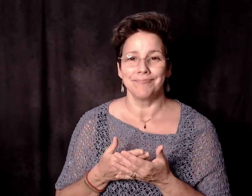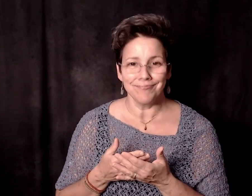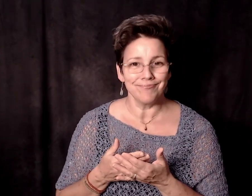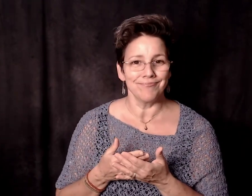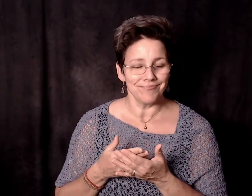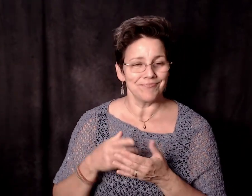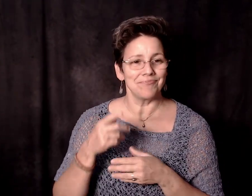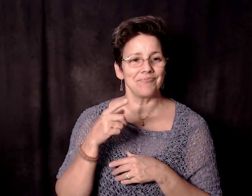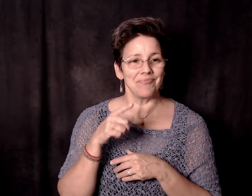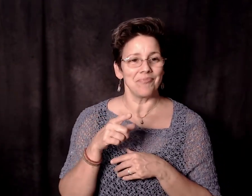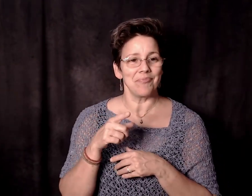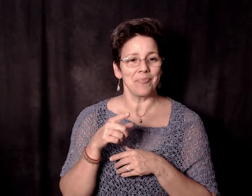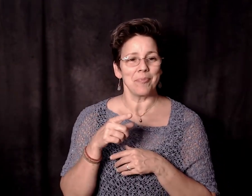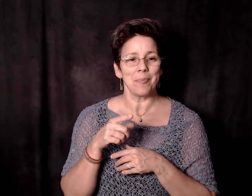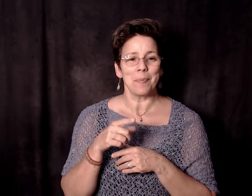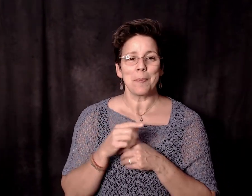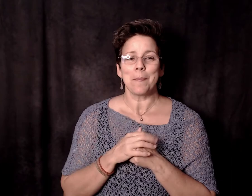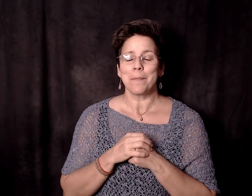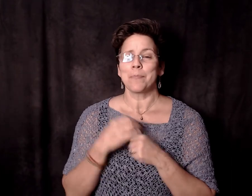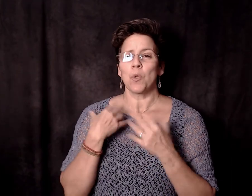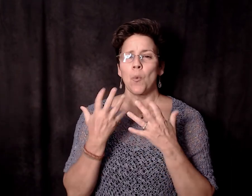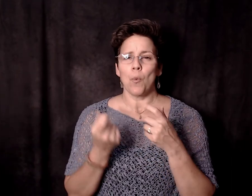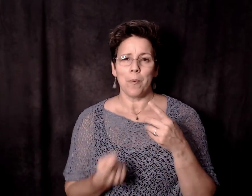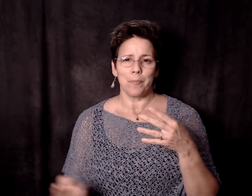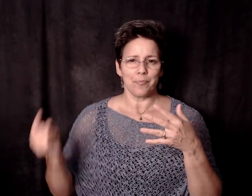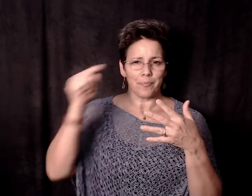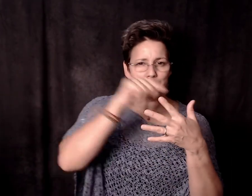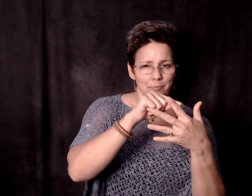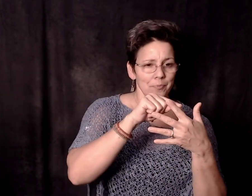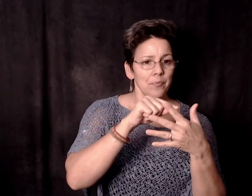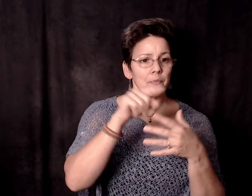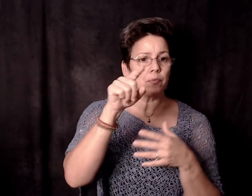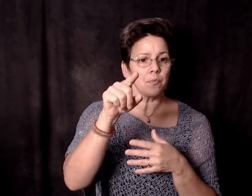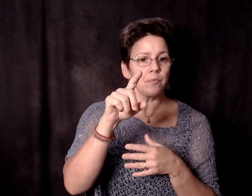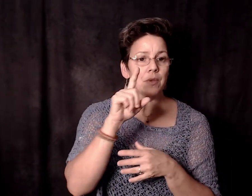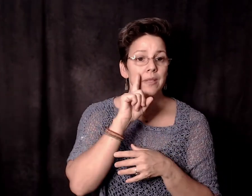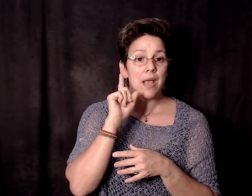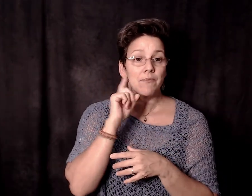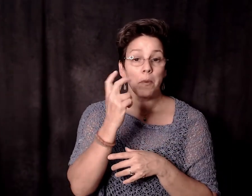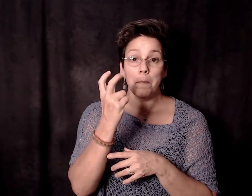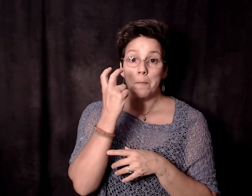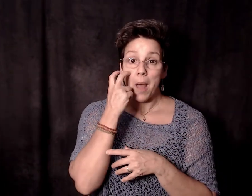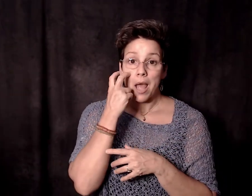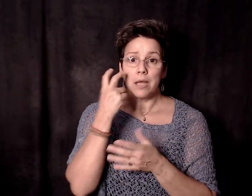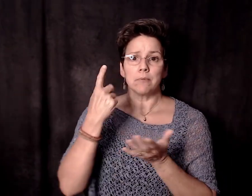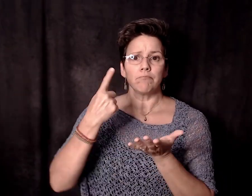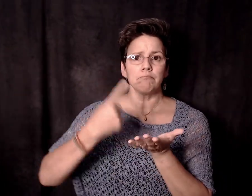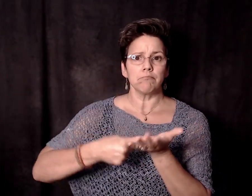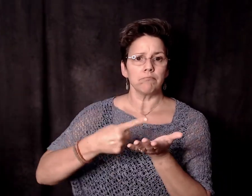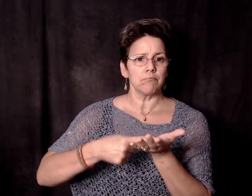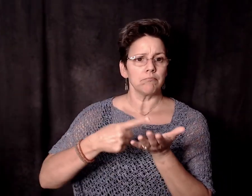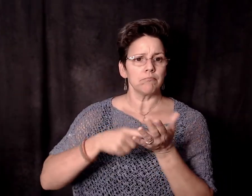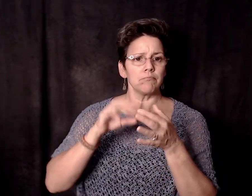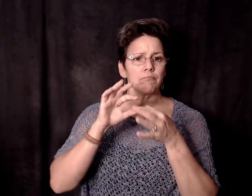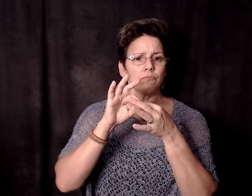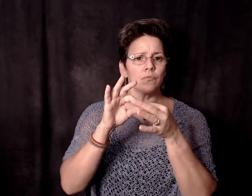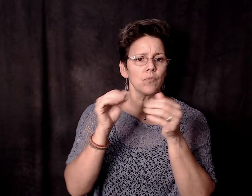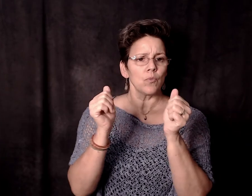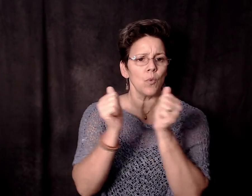I don't know. I feel like we have everything that we could want or need to be happy. And I feel like we're